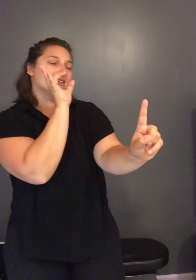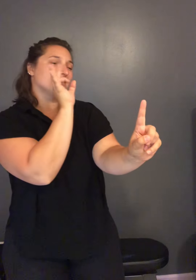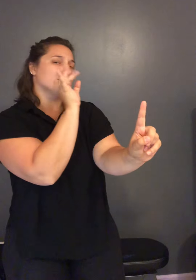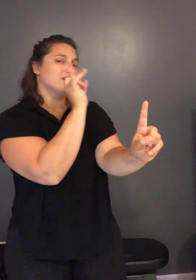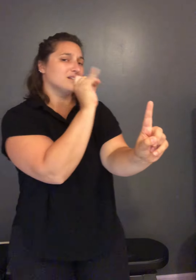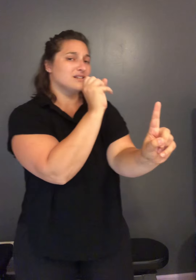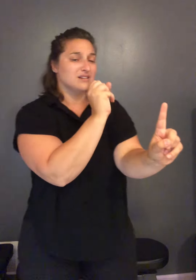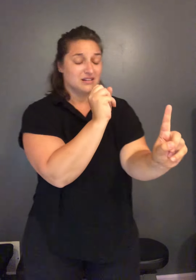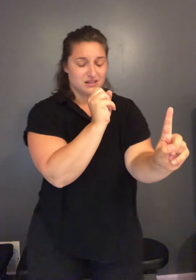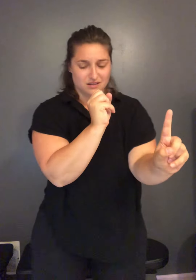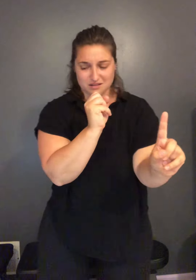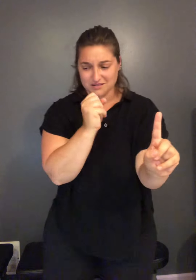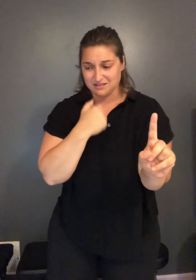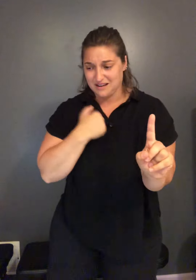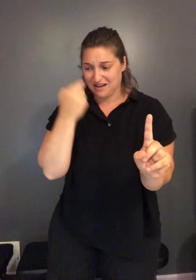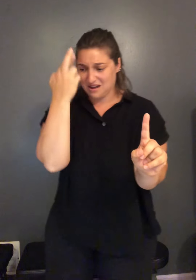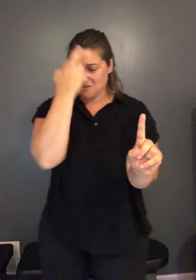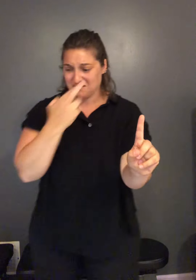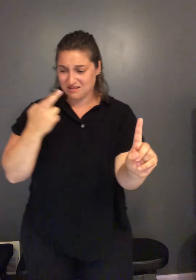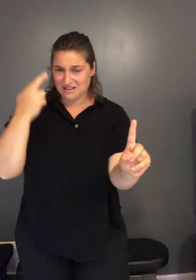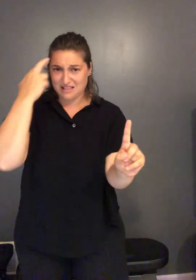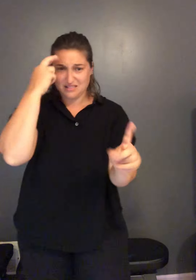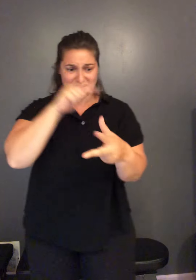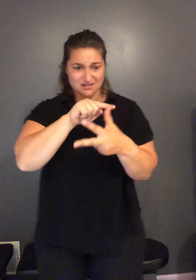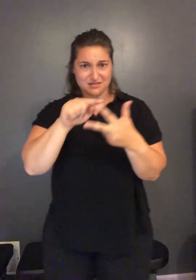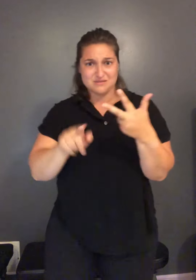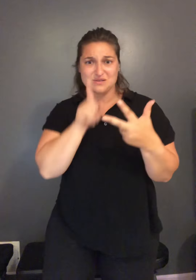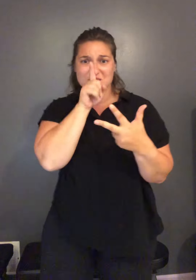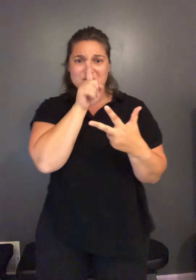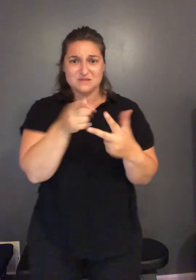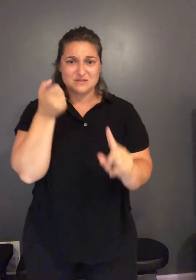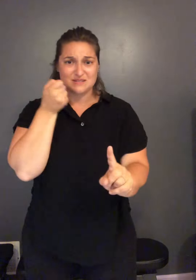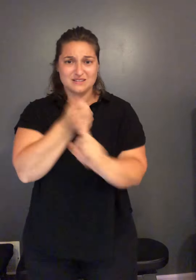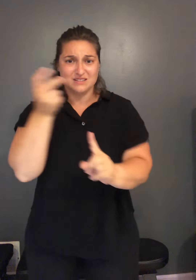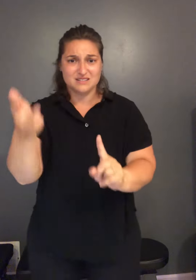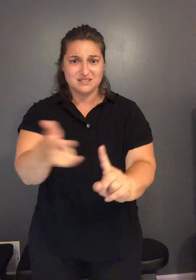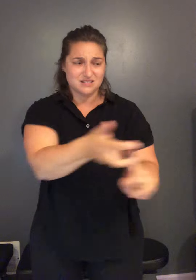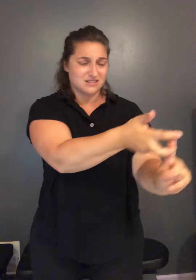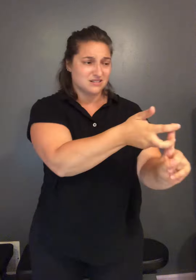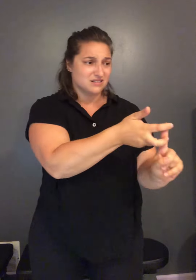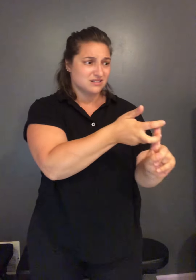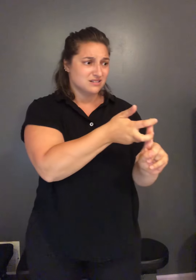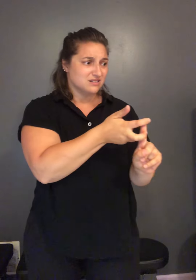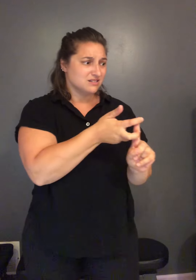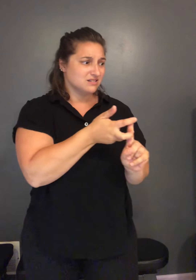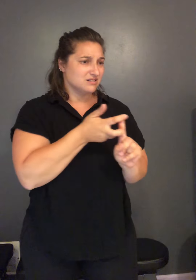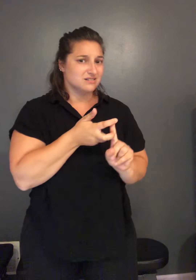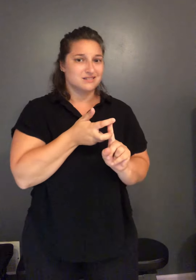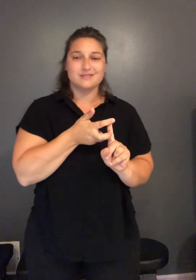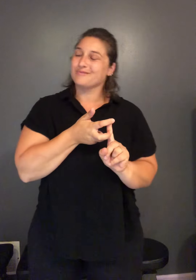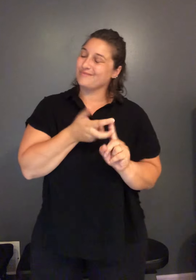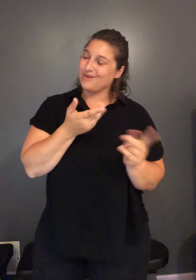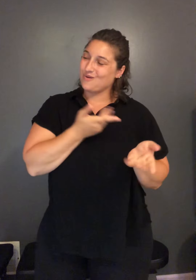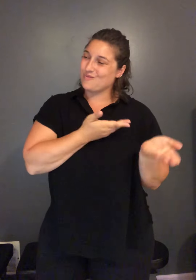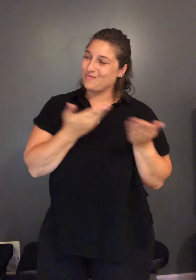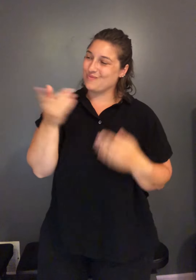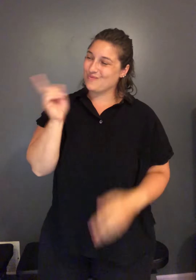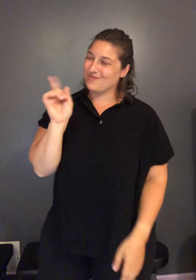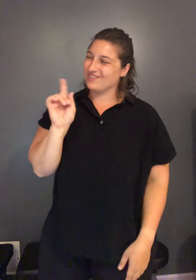I realize three fundamental truths at the exact same time where are you taking